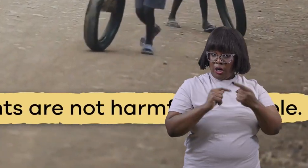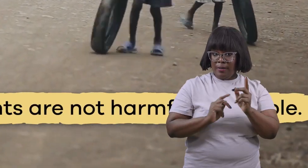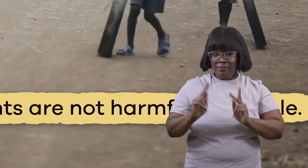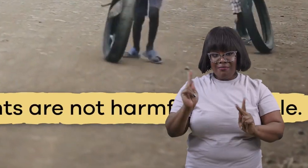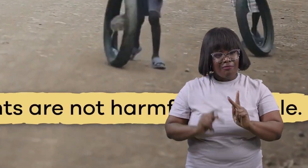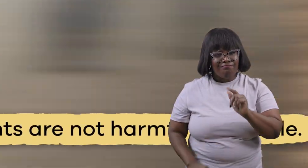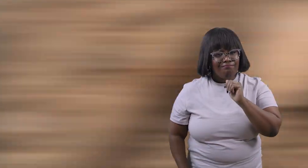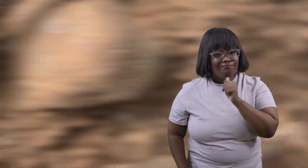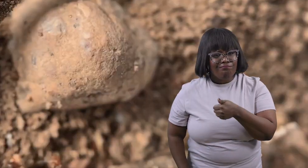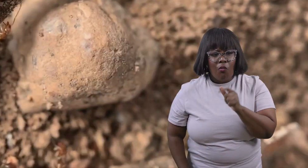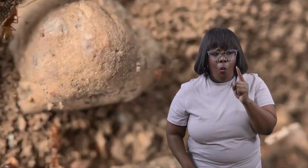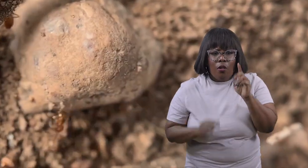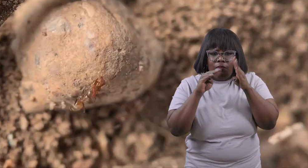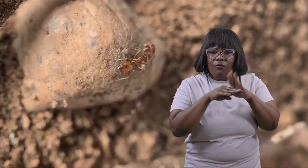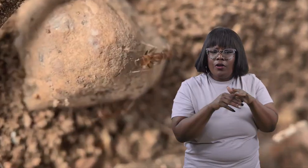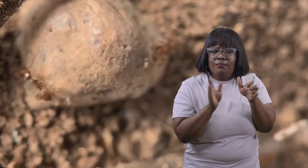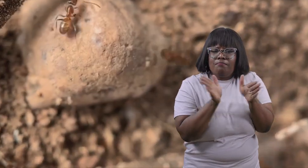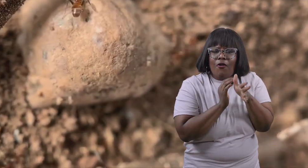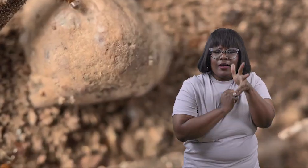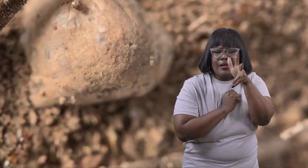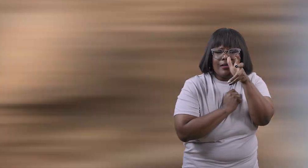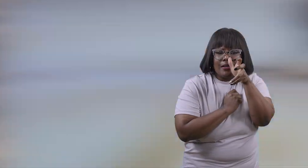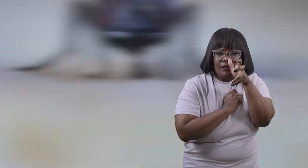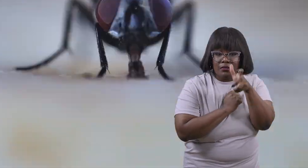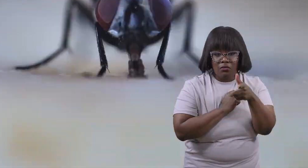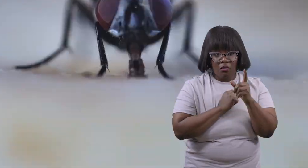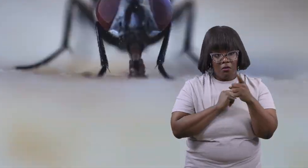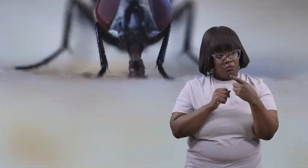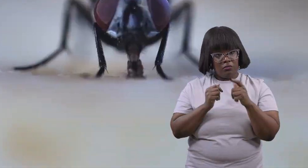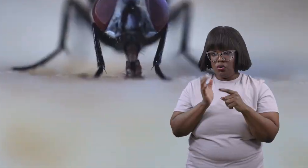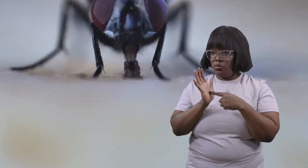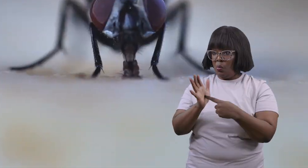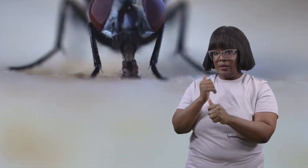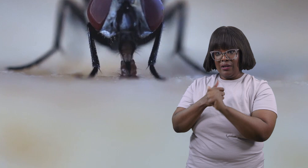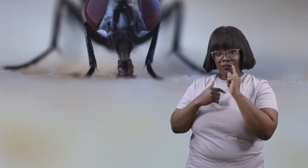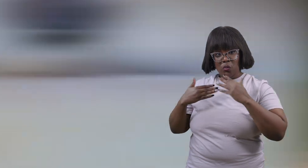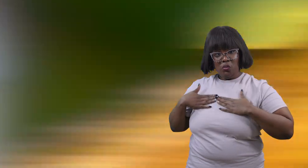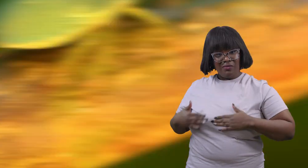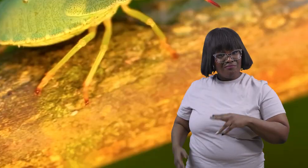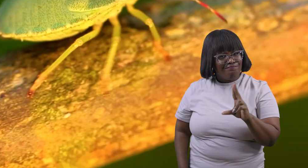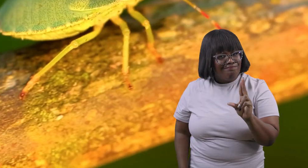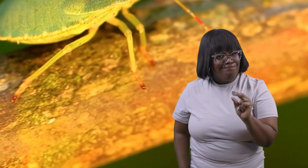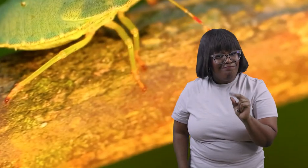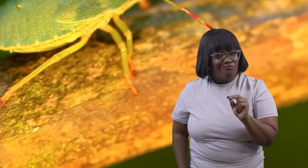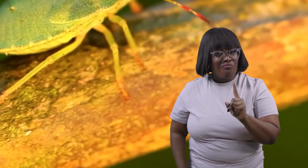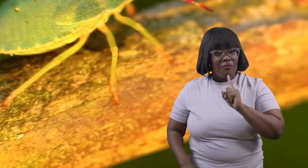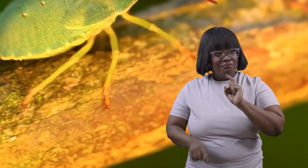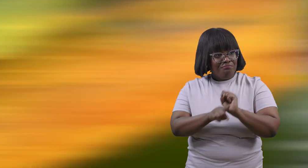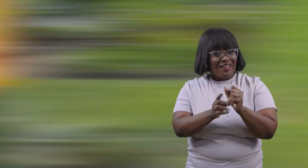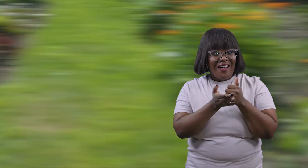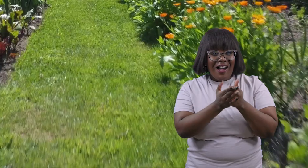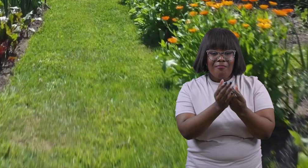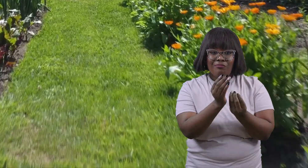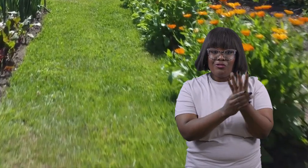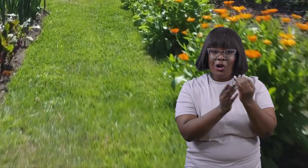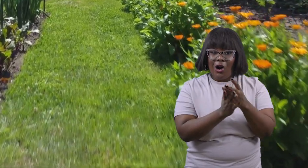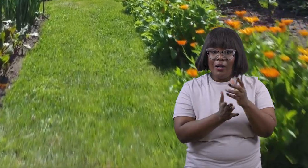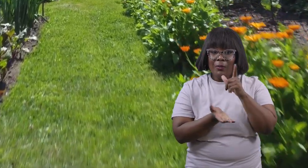people they only eat small insects and do not pose any danger to humans in fact they can help gardeners by